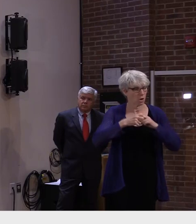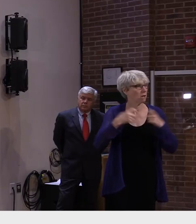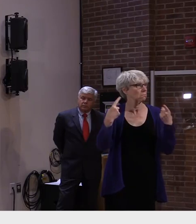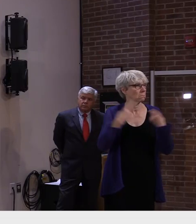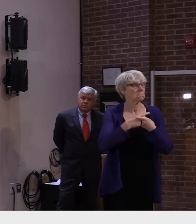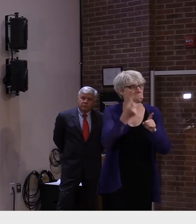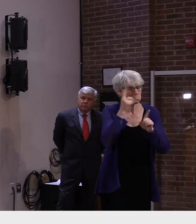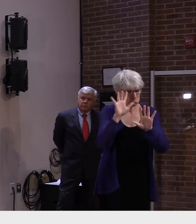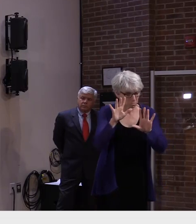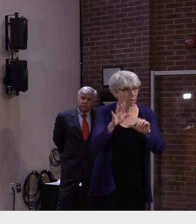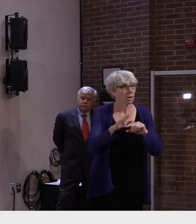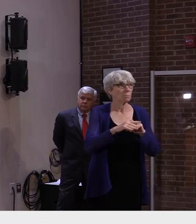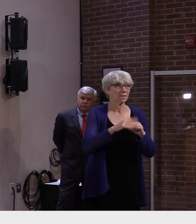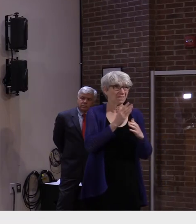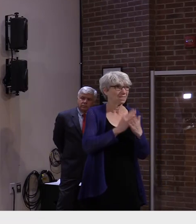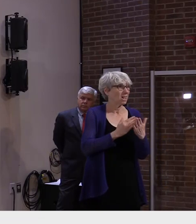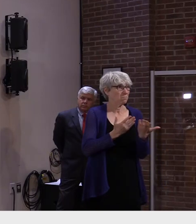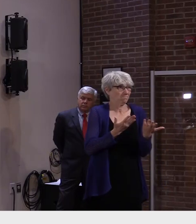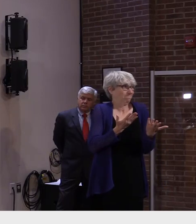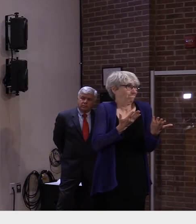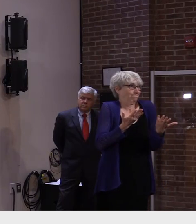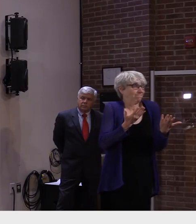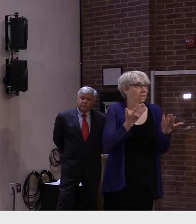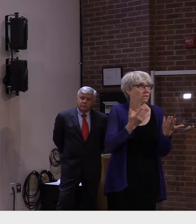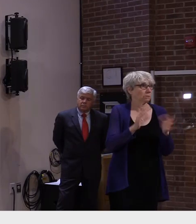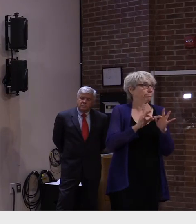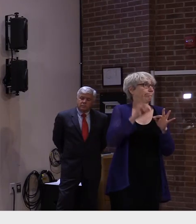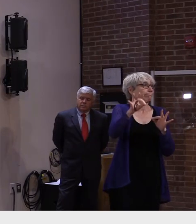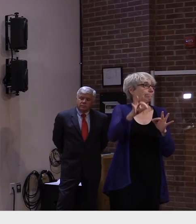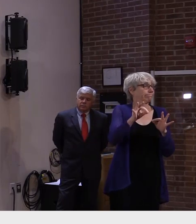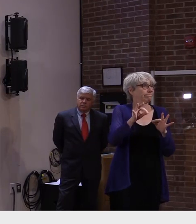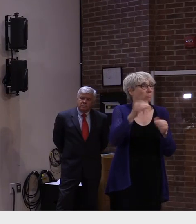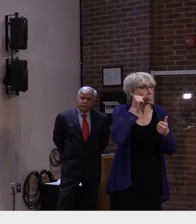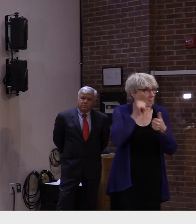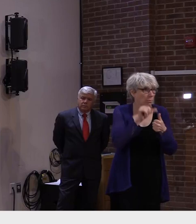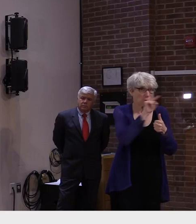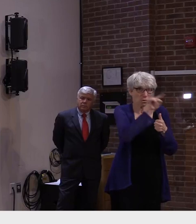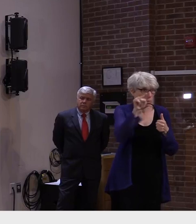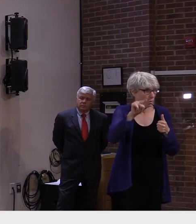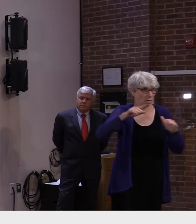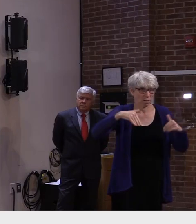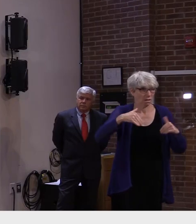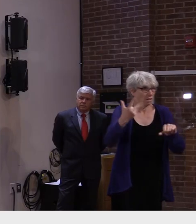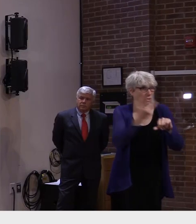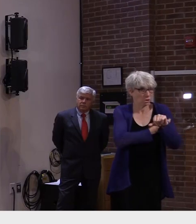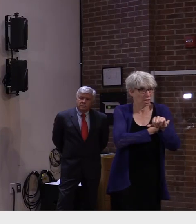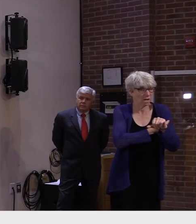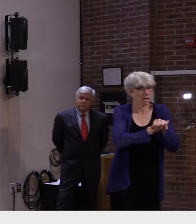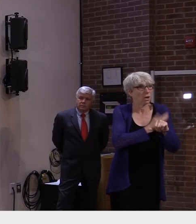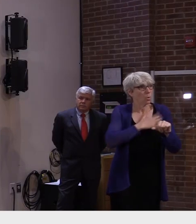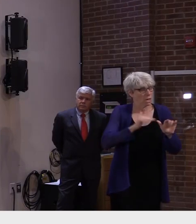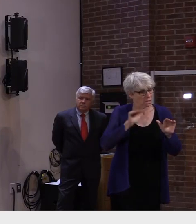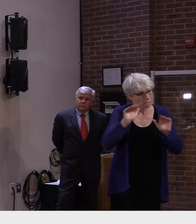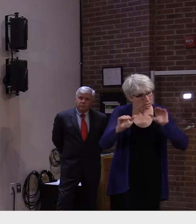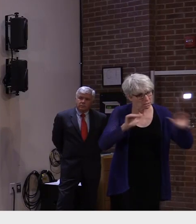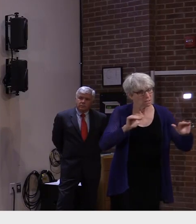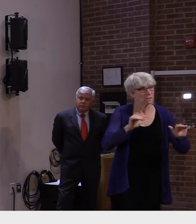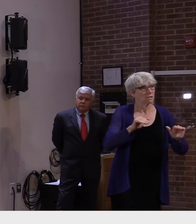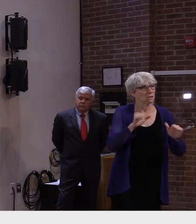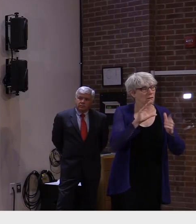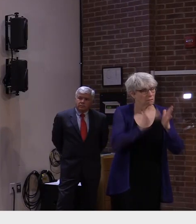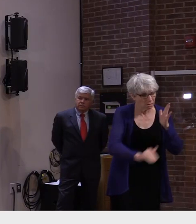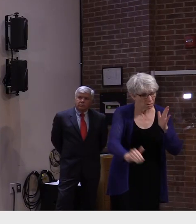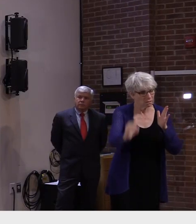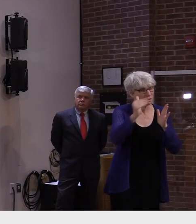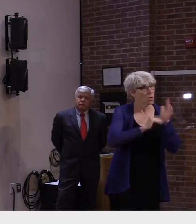to those fellow vermonters please know that when we urge you to get your shot it's because as a physician as a human